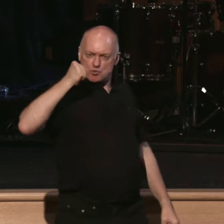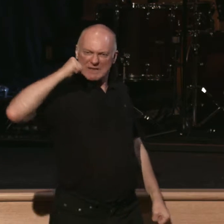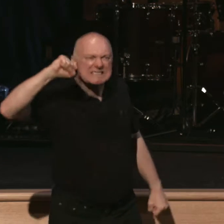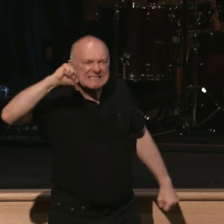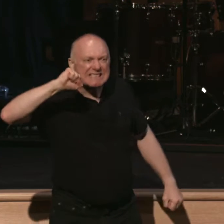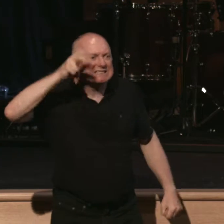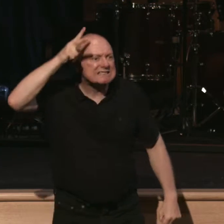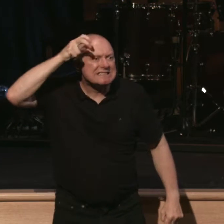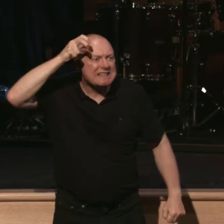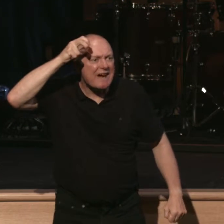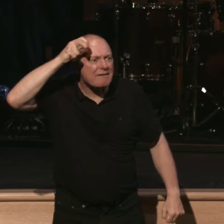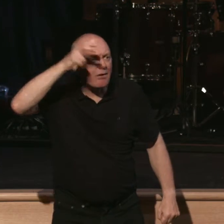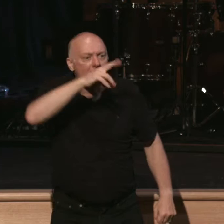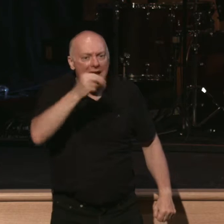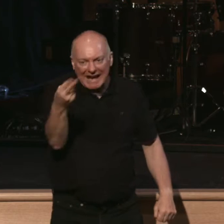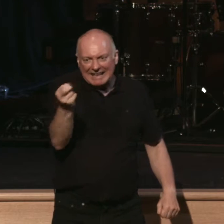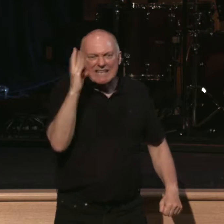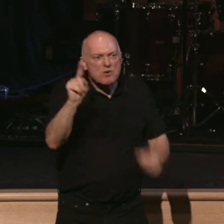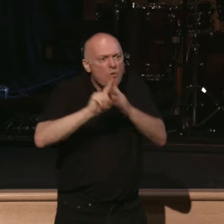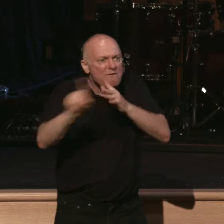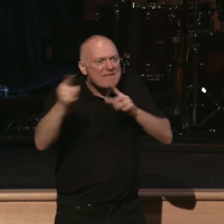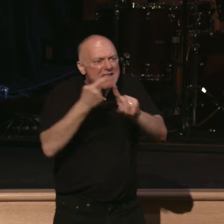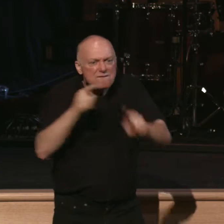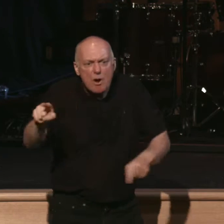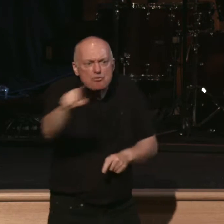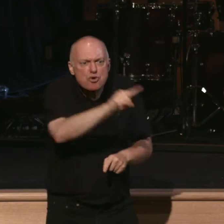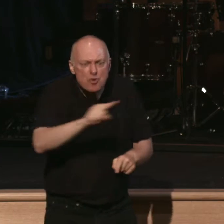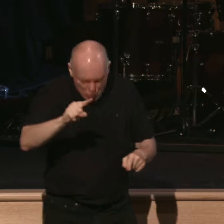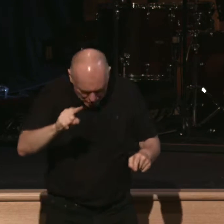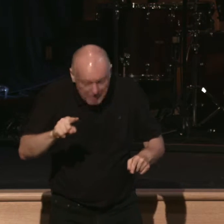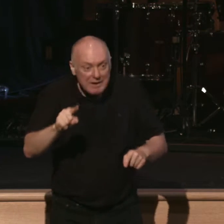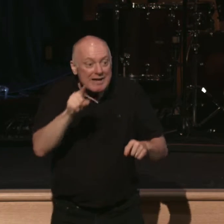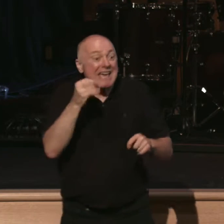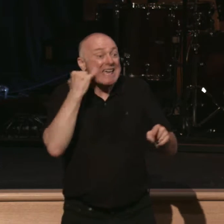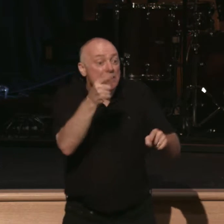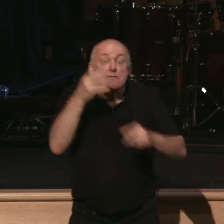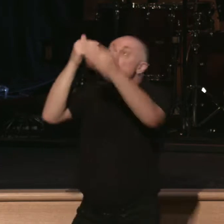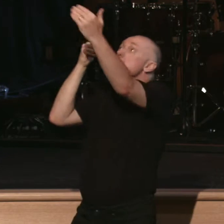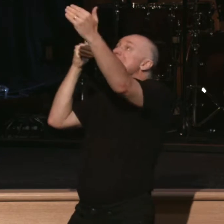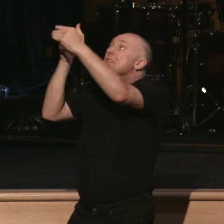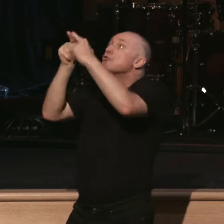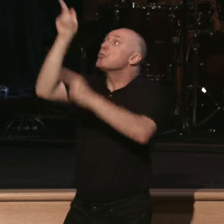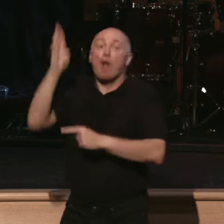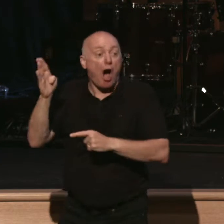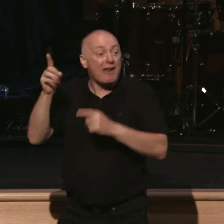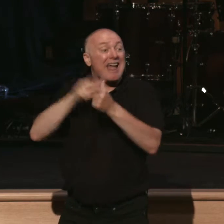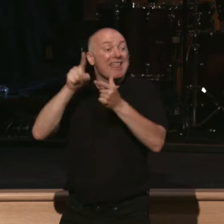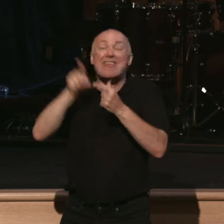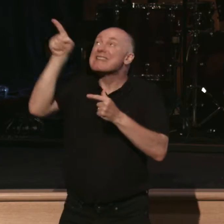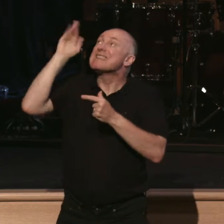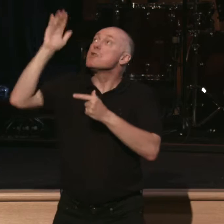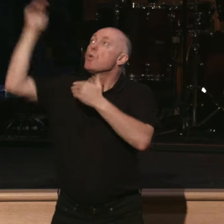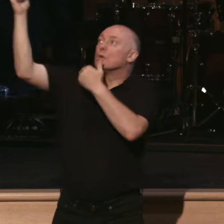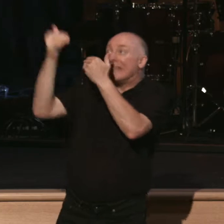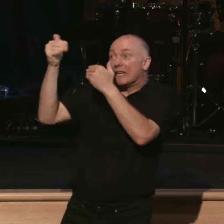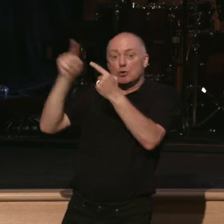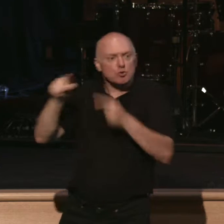and he will flee from you. Draw near to God and he will draw near to you.